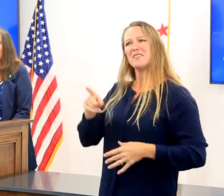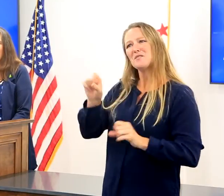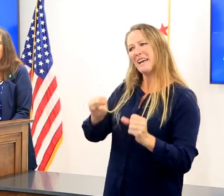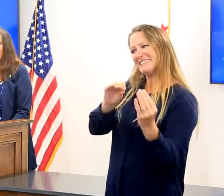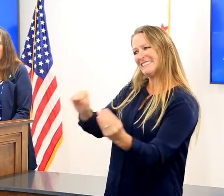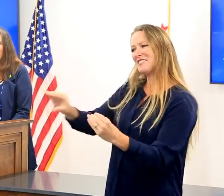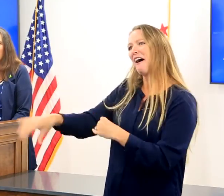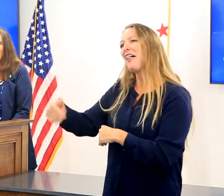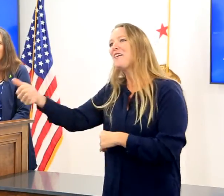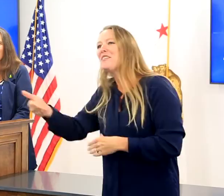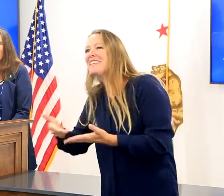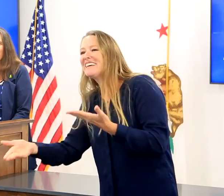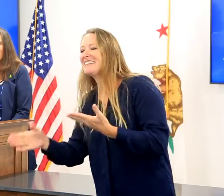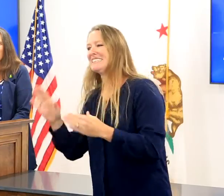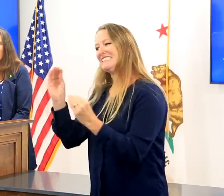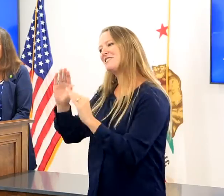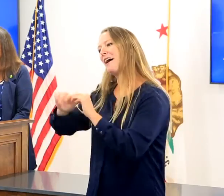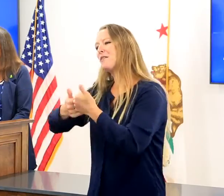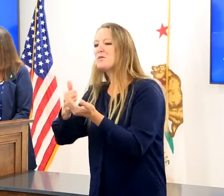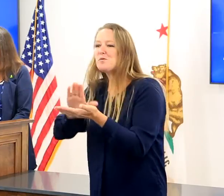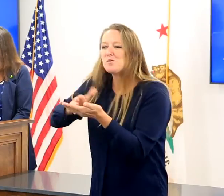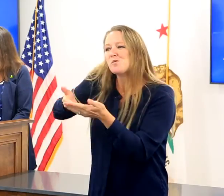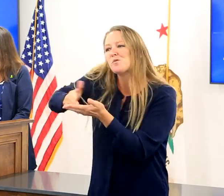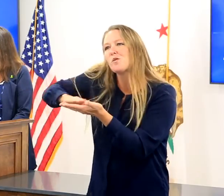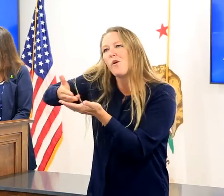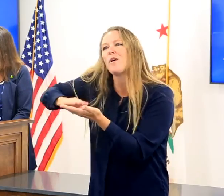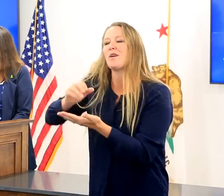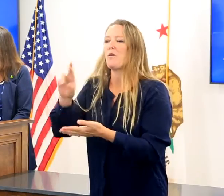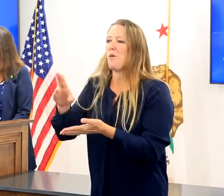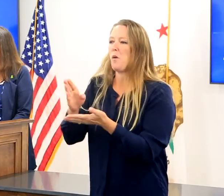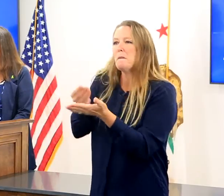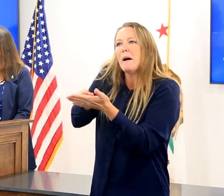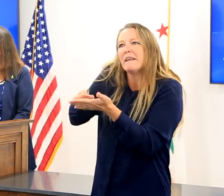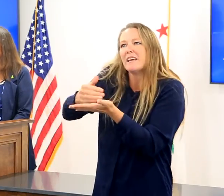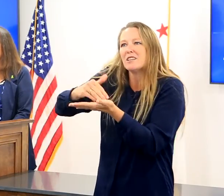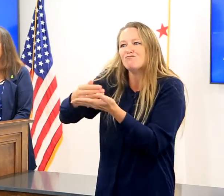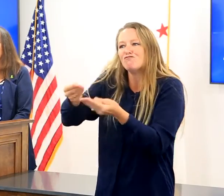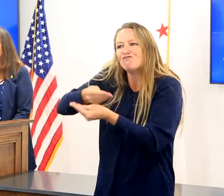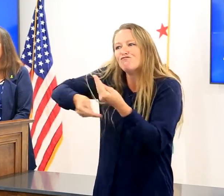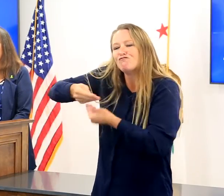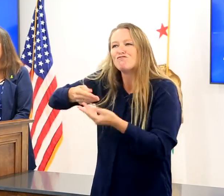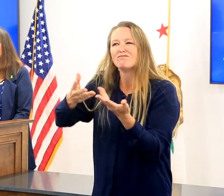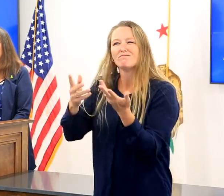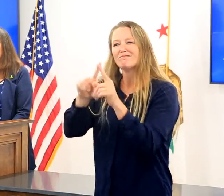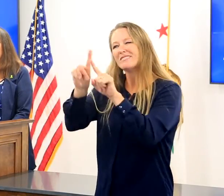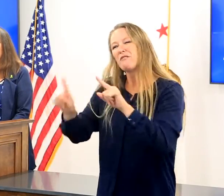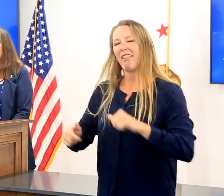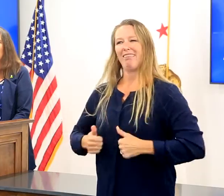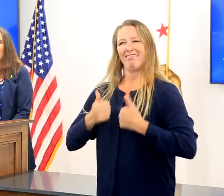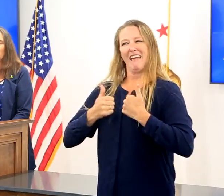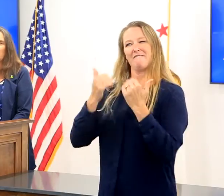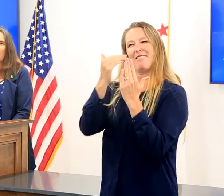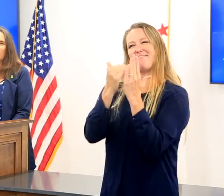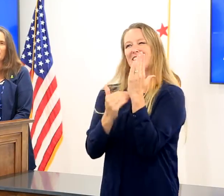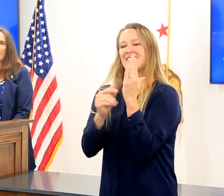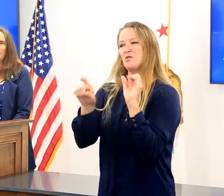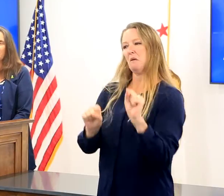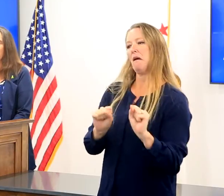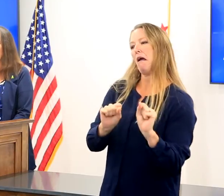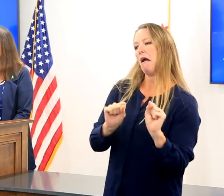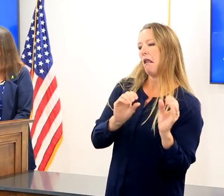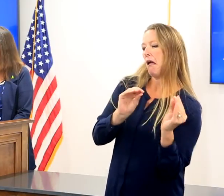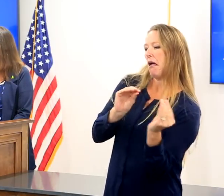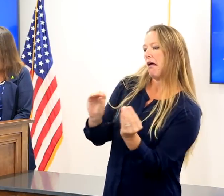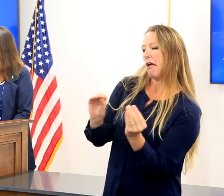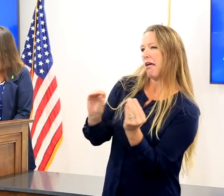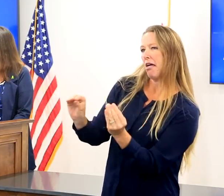how to be quiet, how to schedule time. All of those are important life lessons that your kids can learn now when they aren't perhaps getting